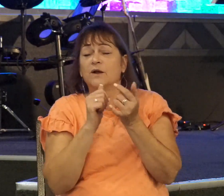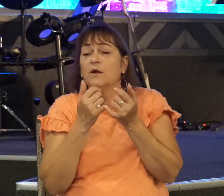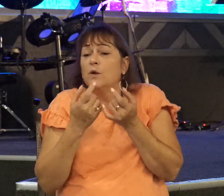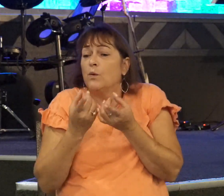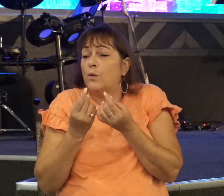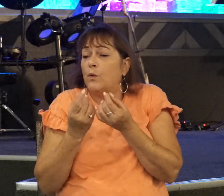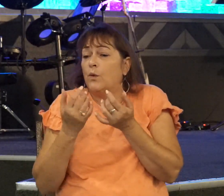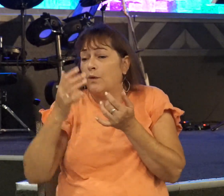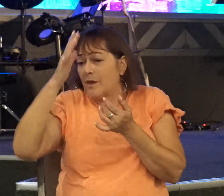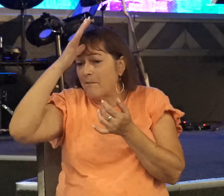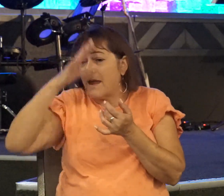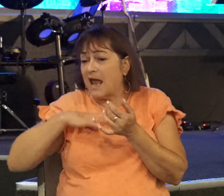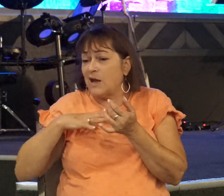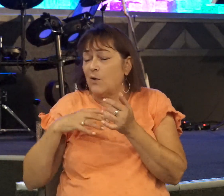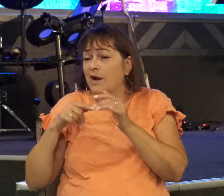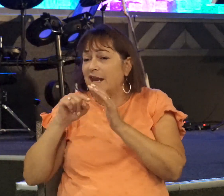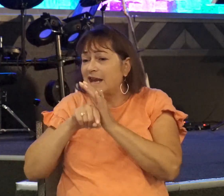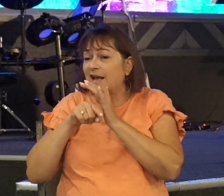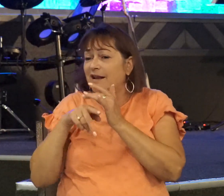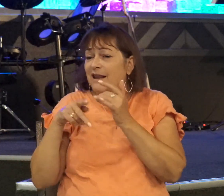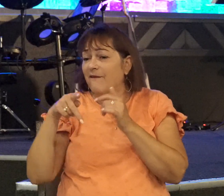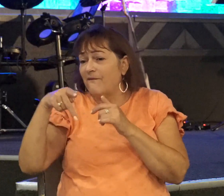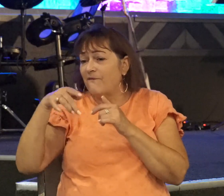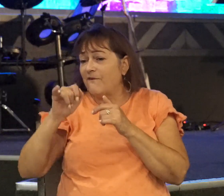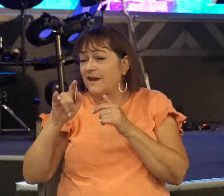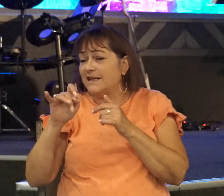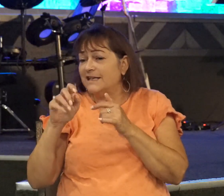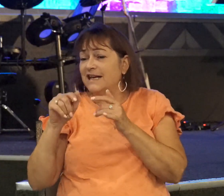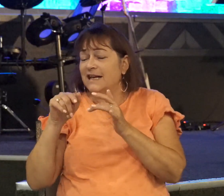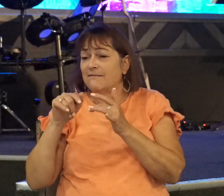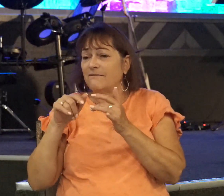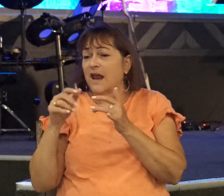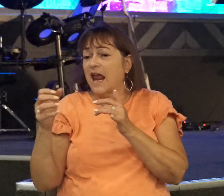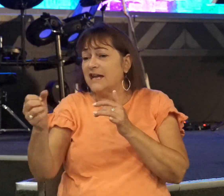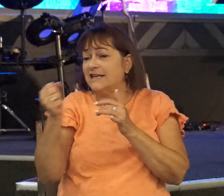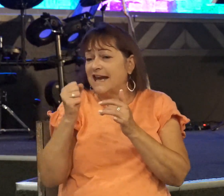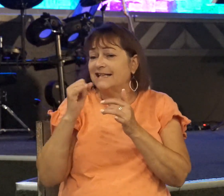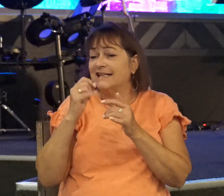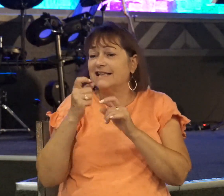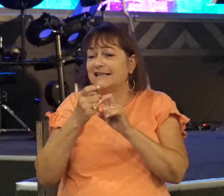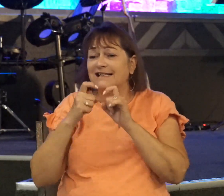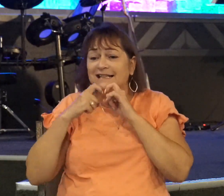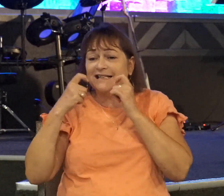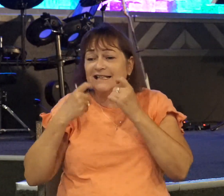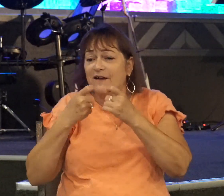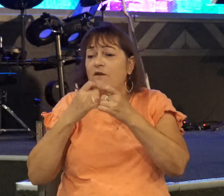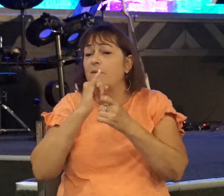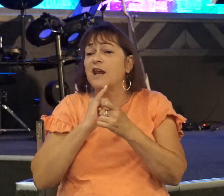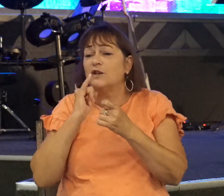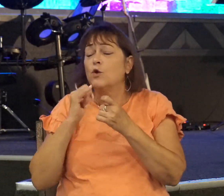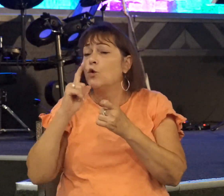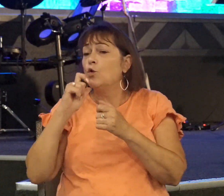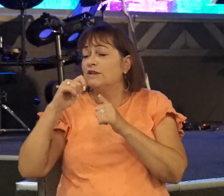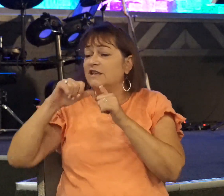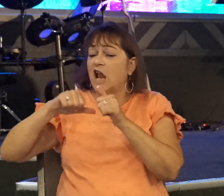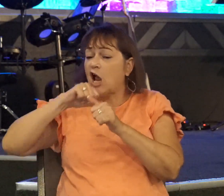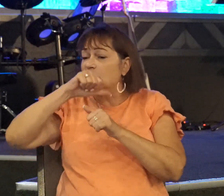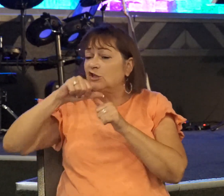from Israel? And then this is what David said. For who is this uncircumcised Philistine